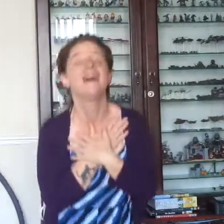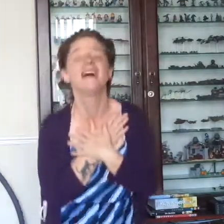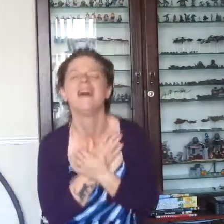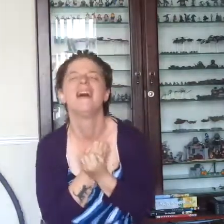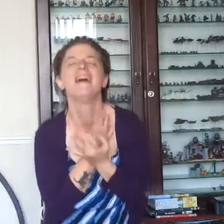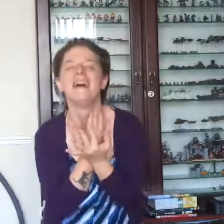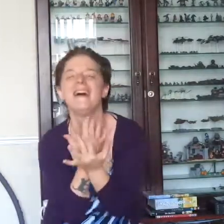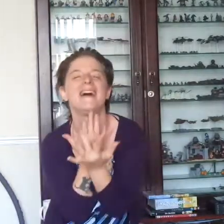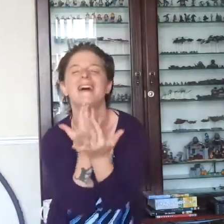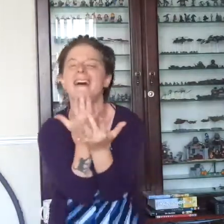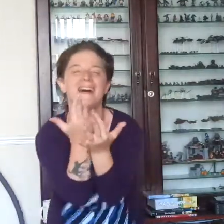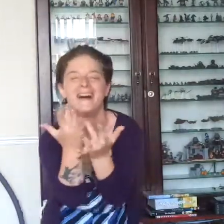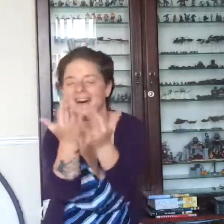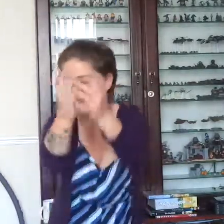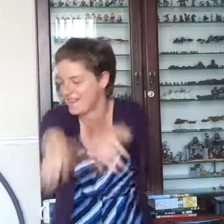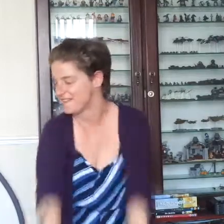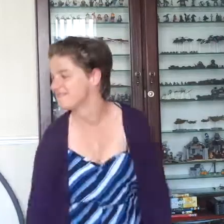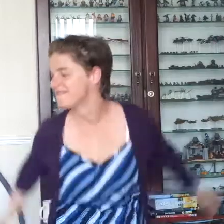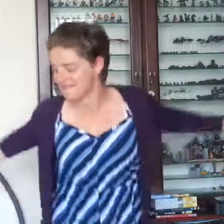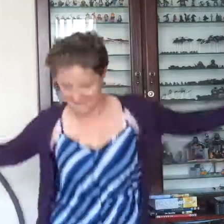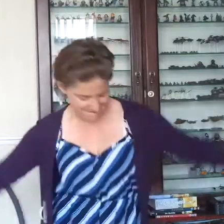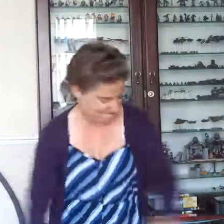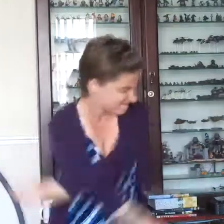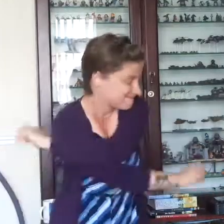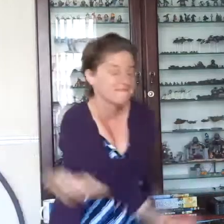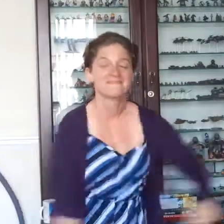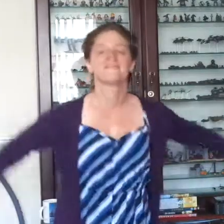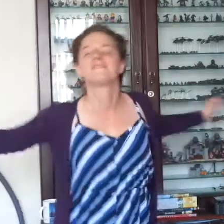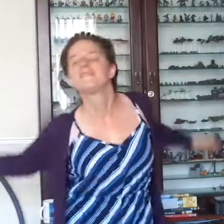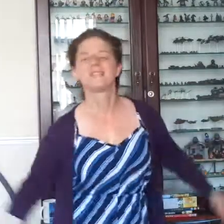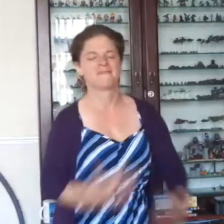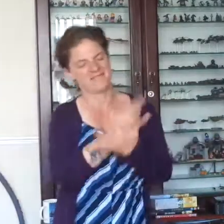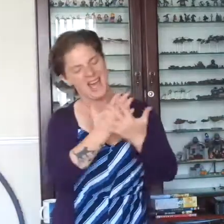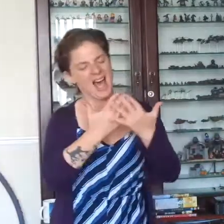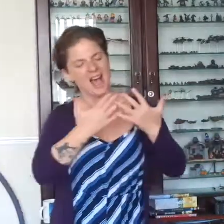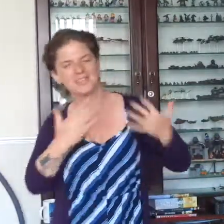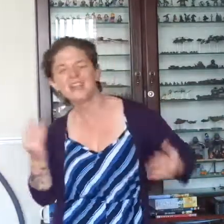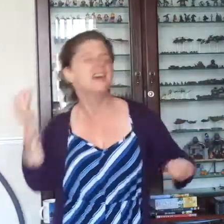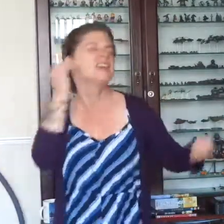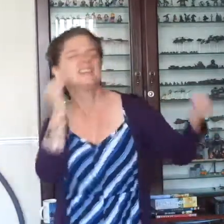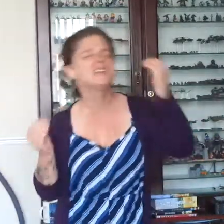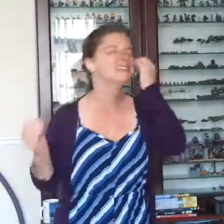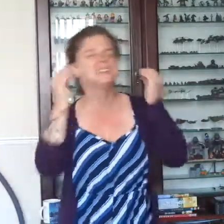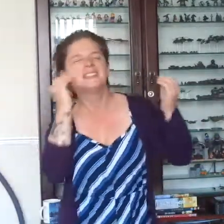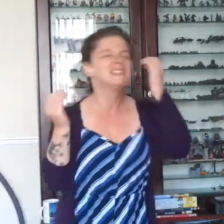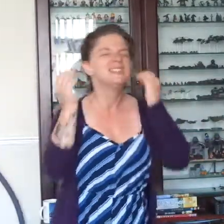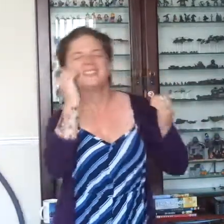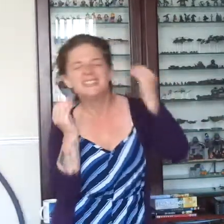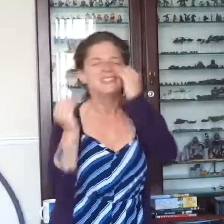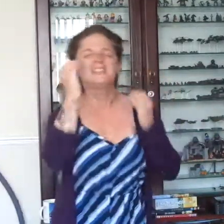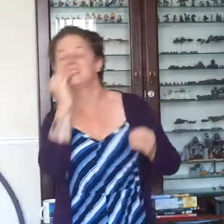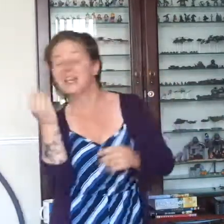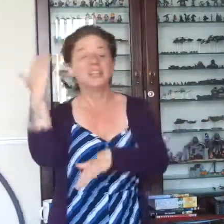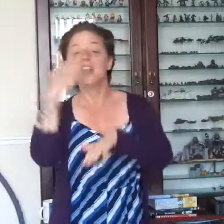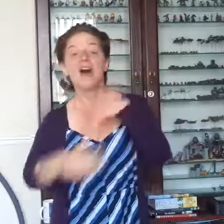a thousand kisses from you and there